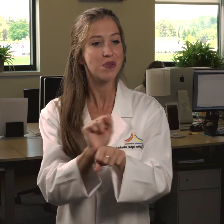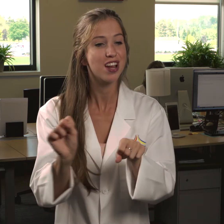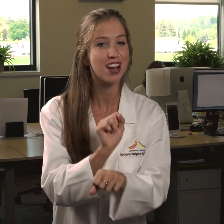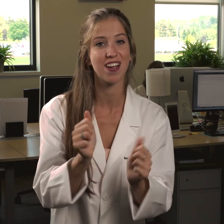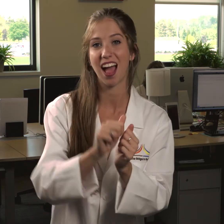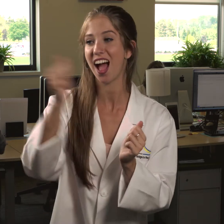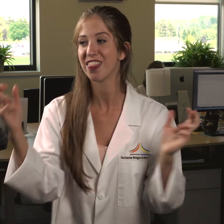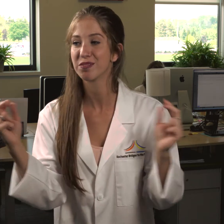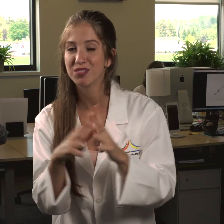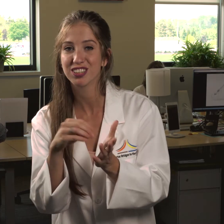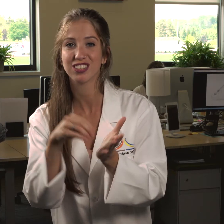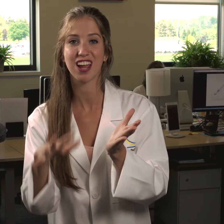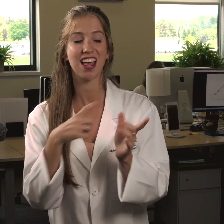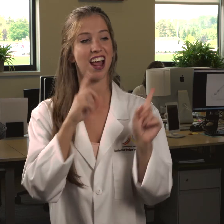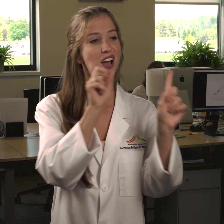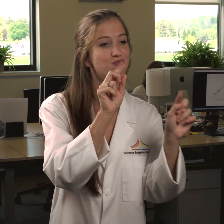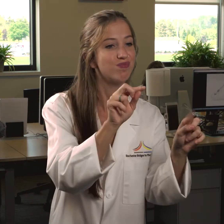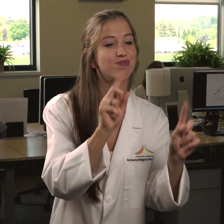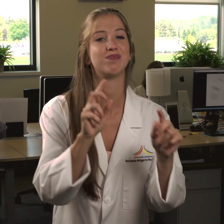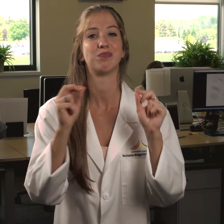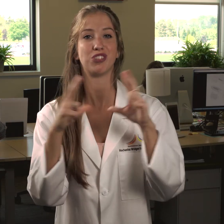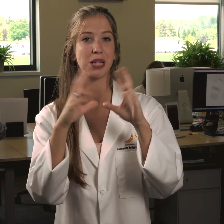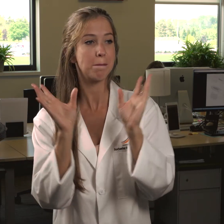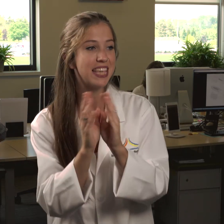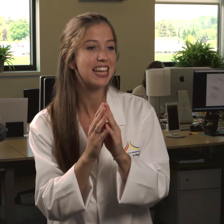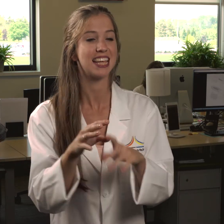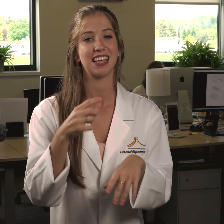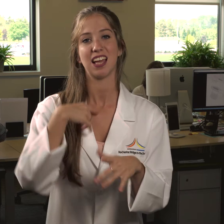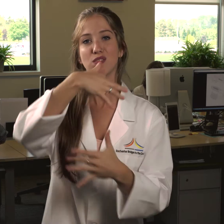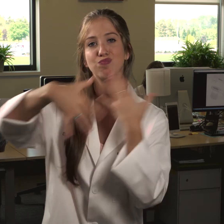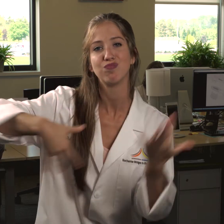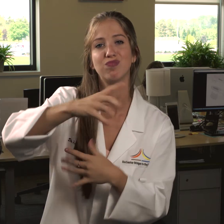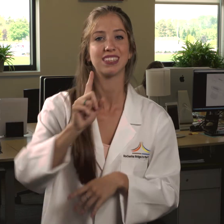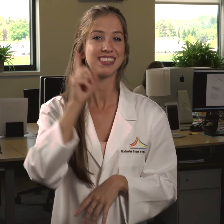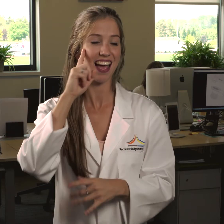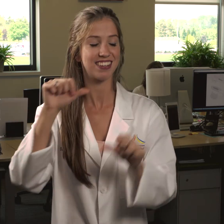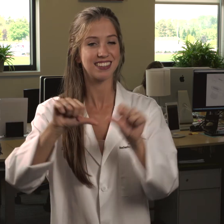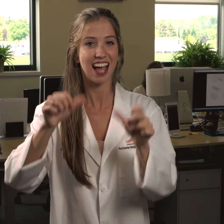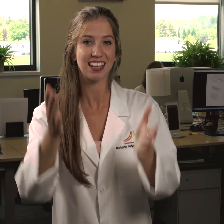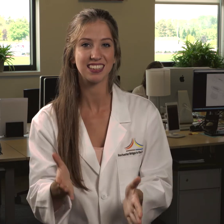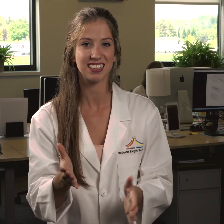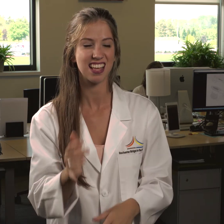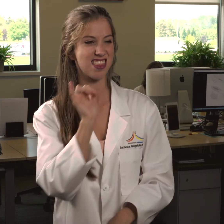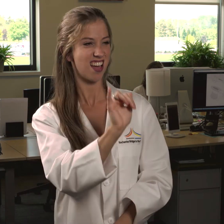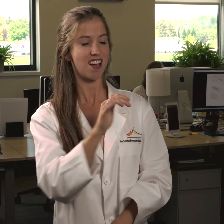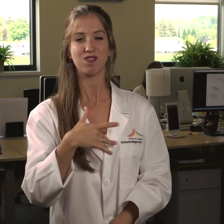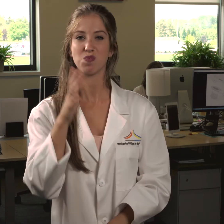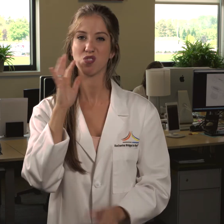I worked among other Bridge Scholars as well as attended several meetings and loved the enriched learning environment that was provided. I feel that